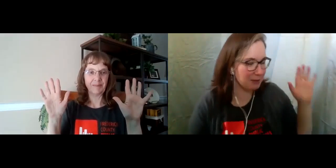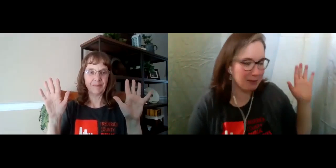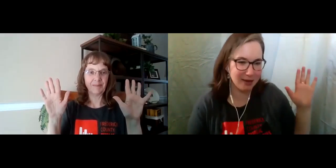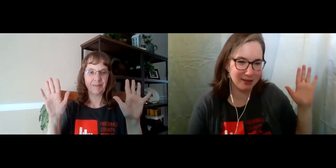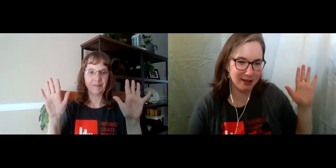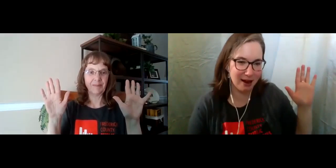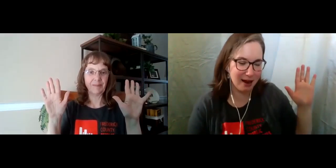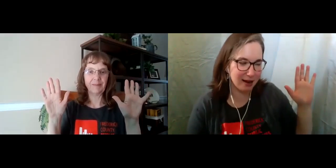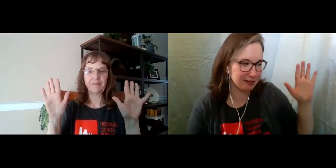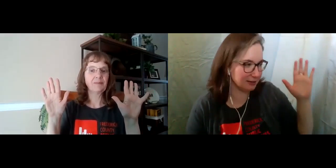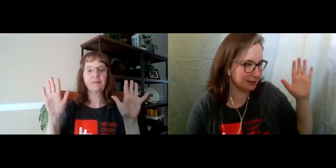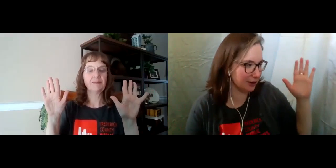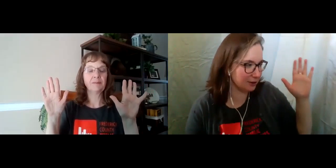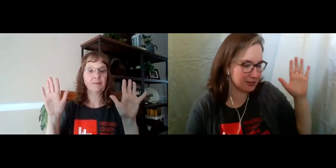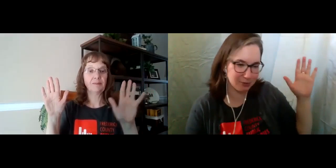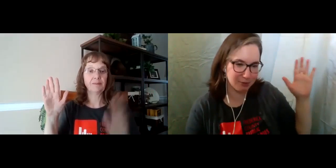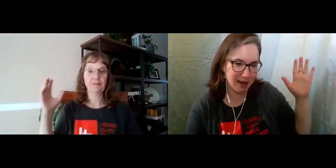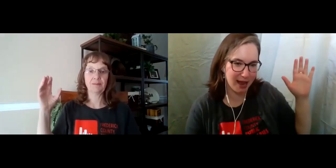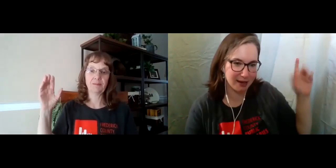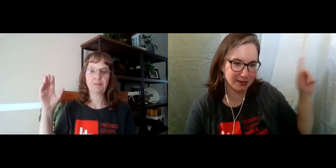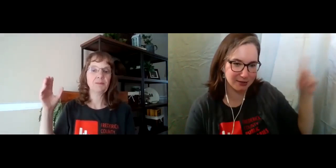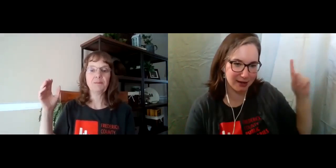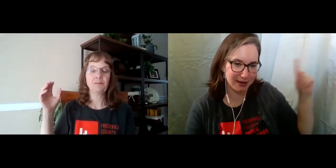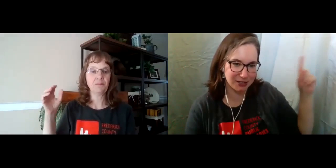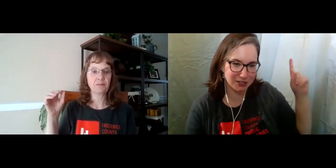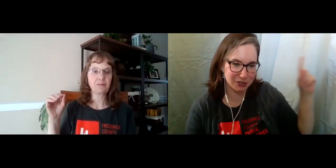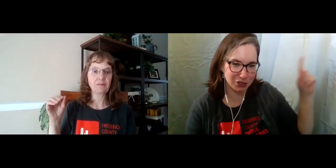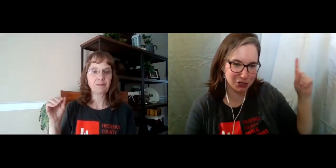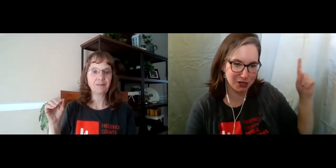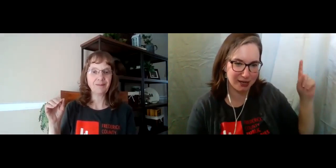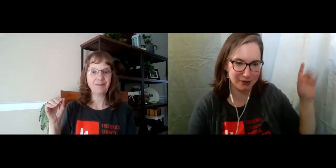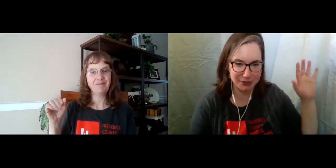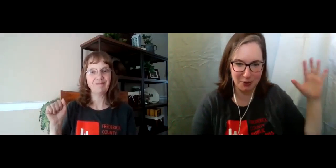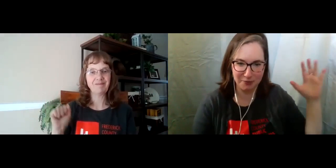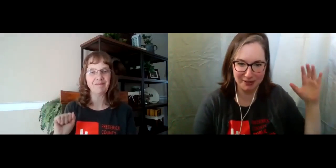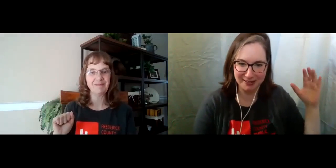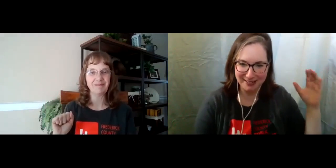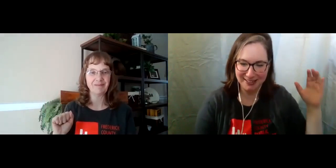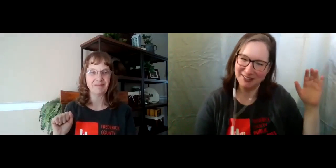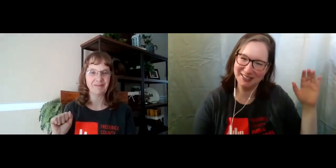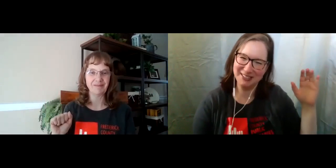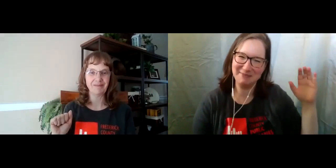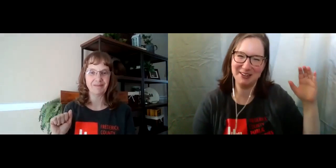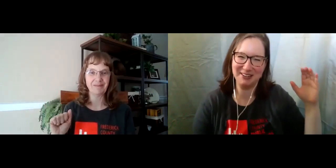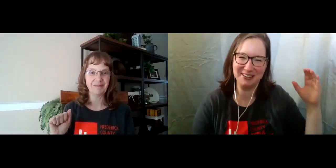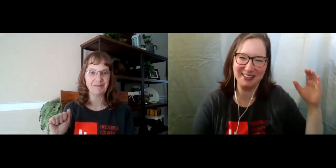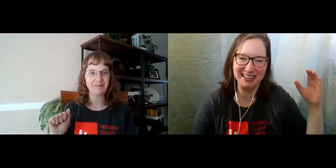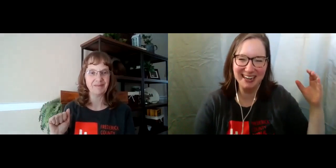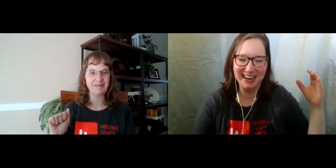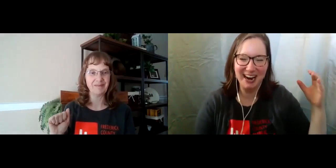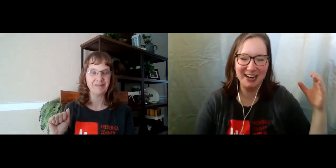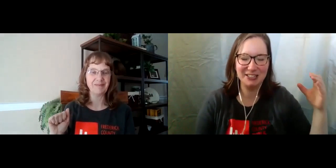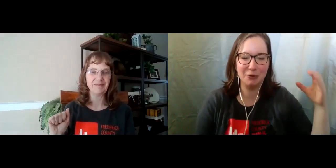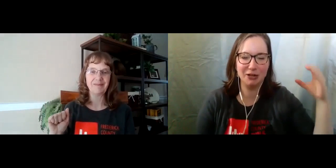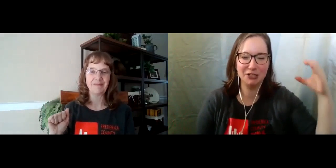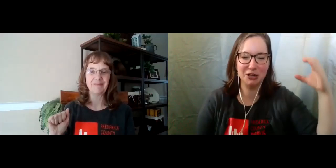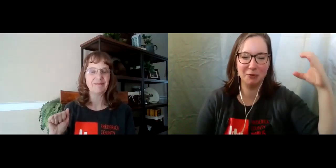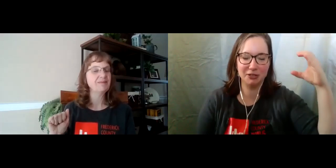making the letters with my hand against this sheet here. So hopefully you can see pretty clearly. So we're going to start with just